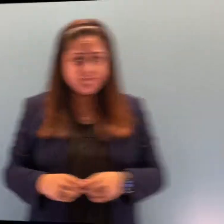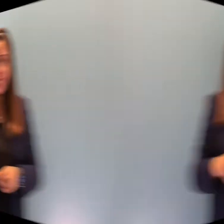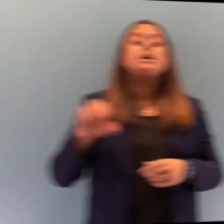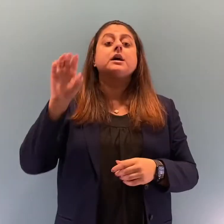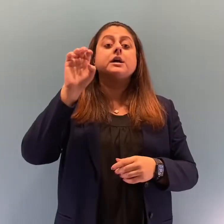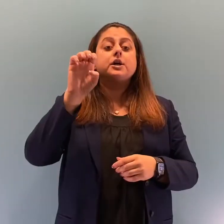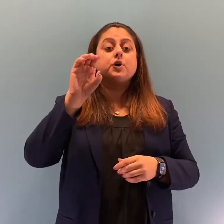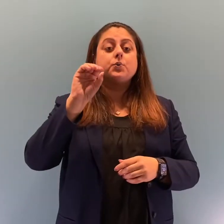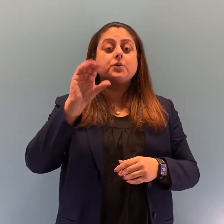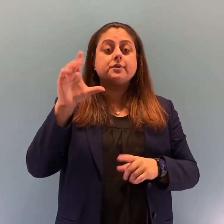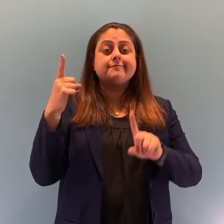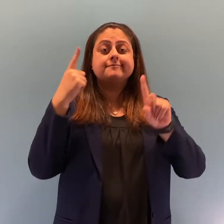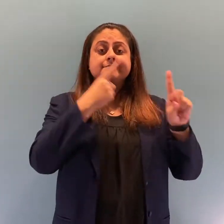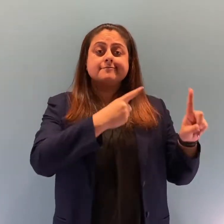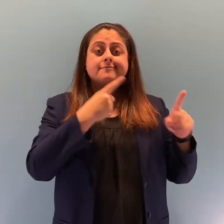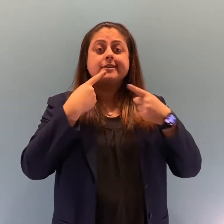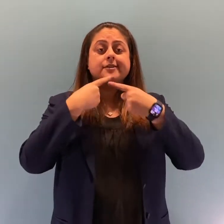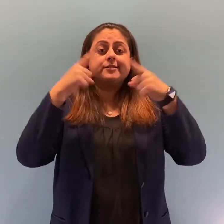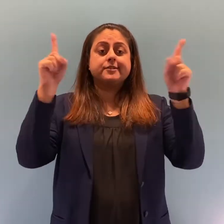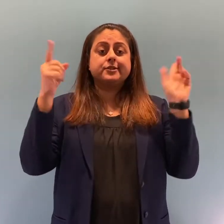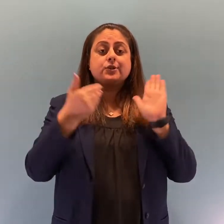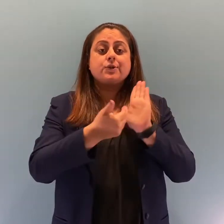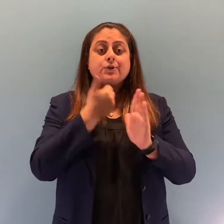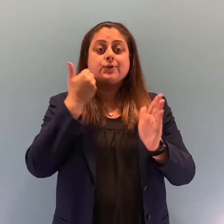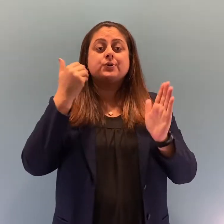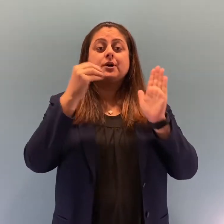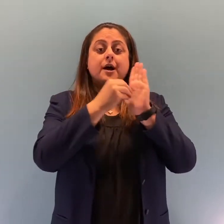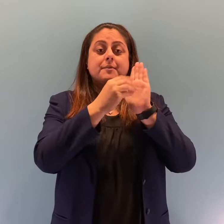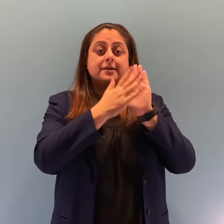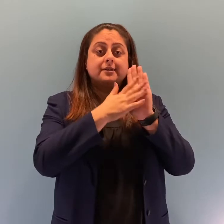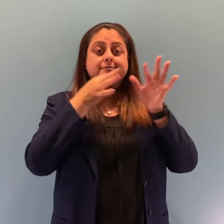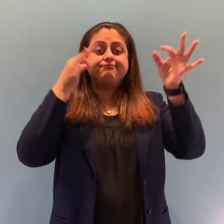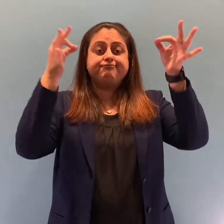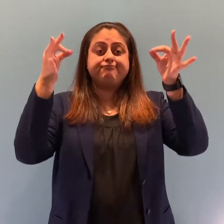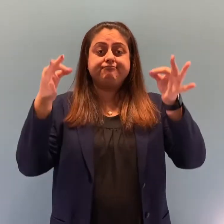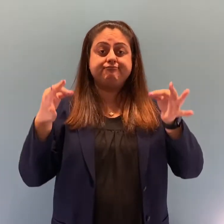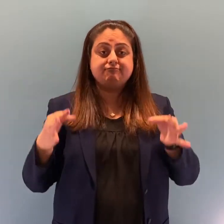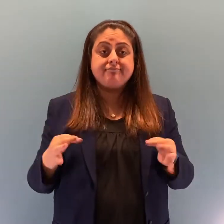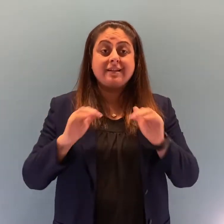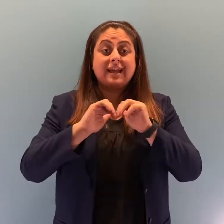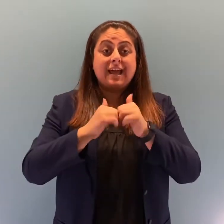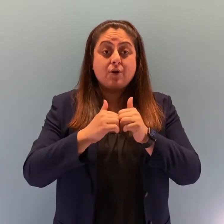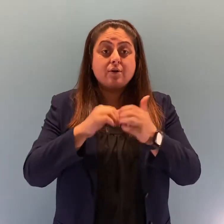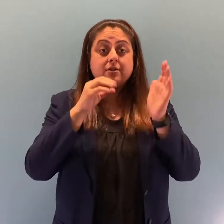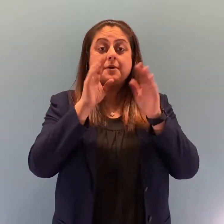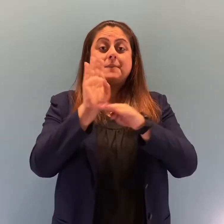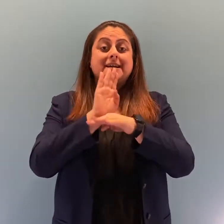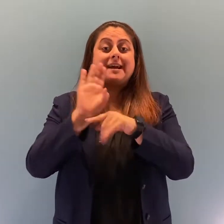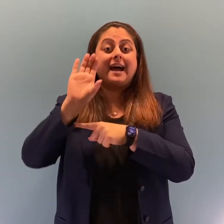That's why the EEOC issued a new document explaining how employers' use of AI and software that relies on algorithmic decision-making